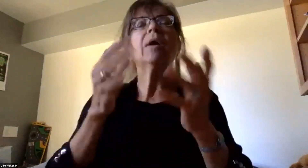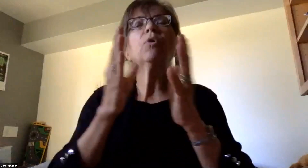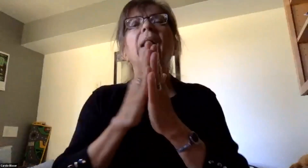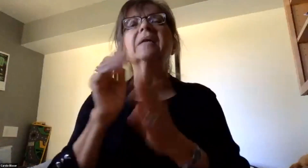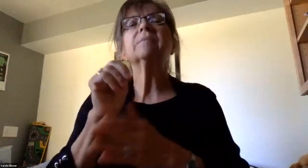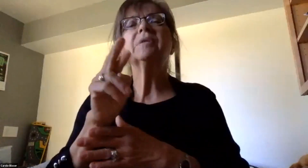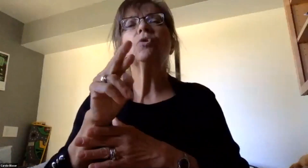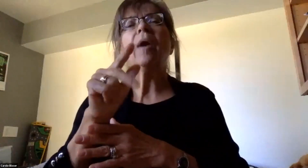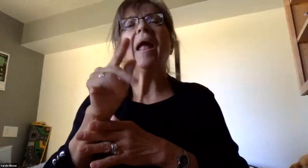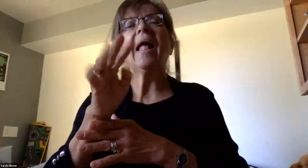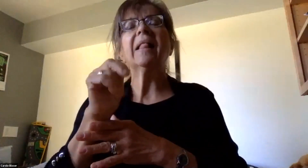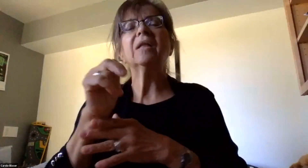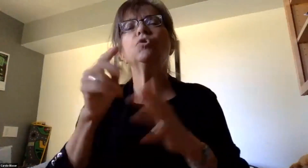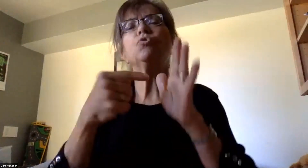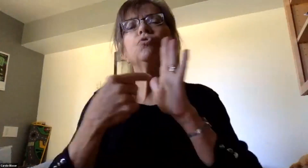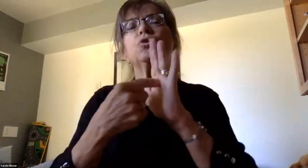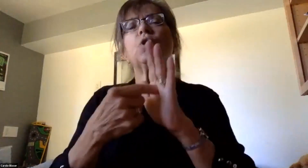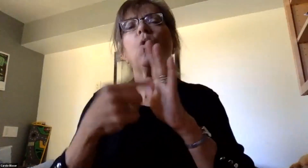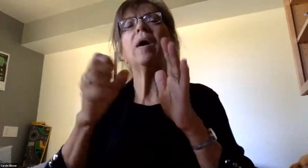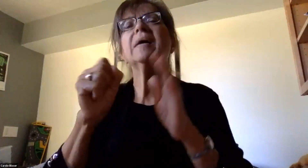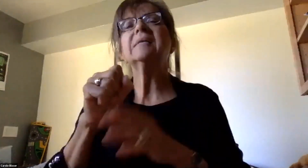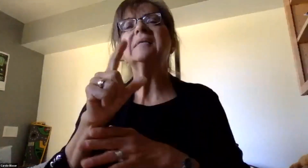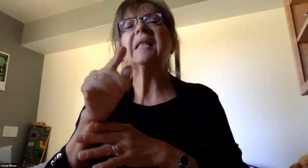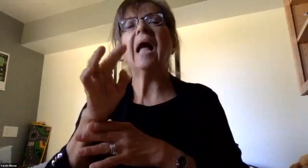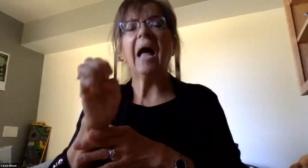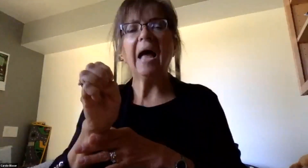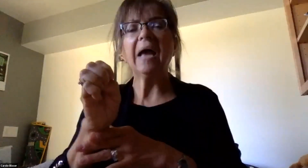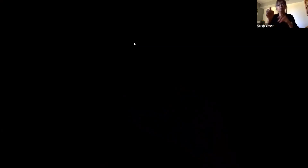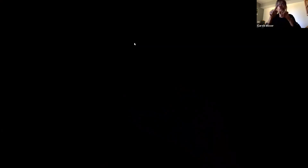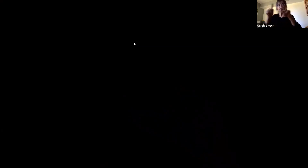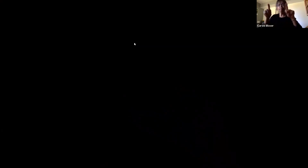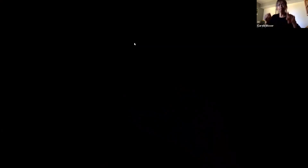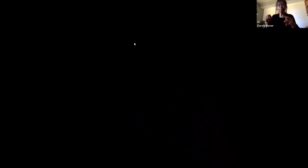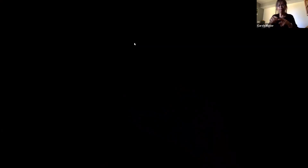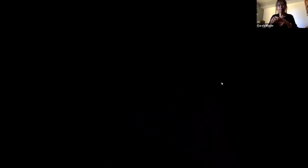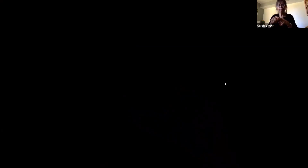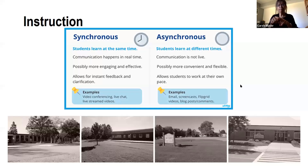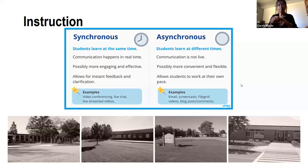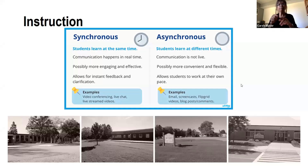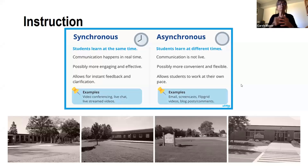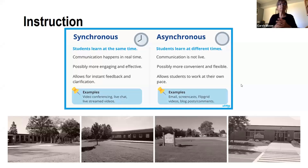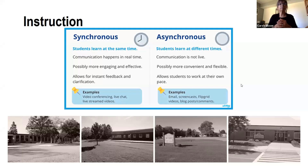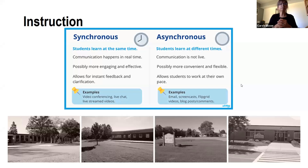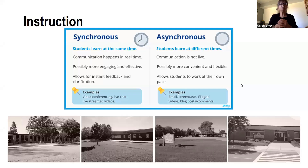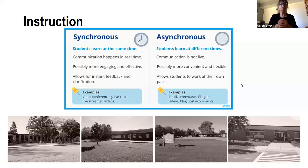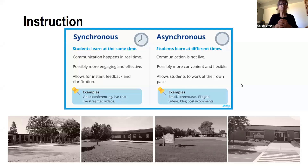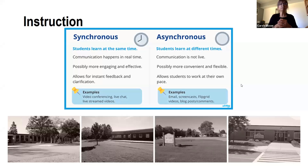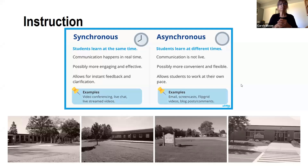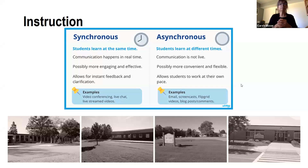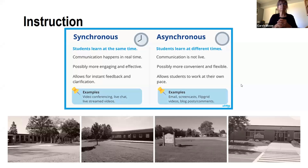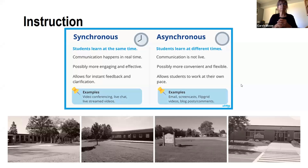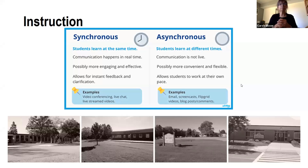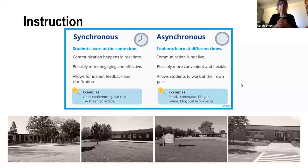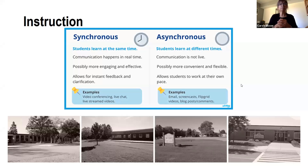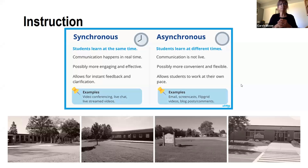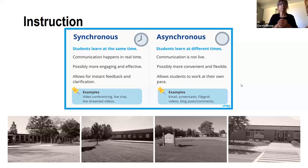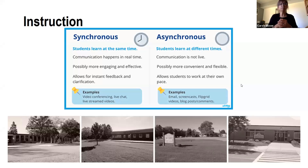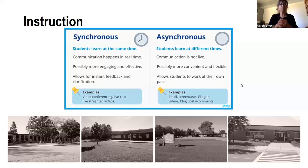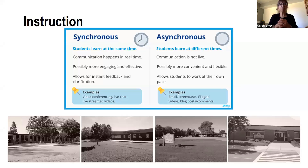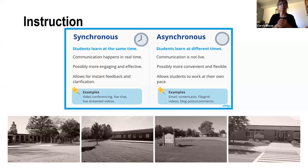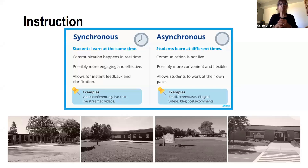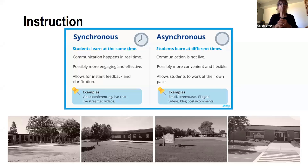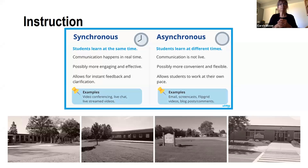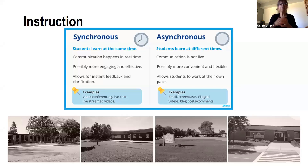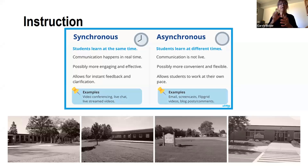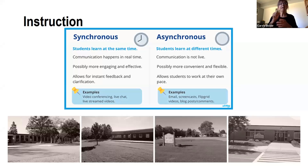because this will impact all of our students in some capacity. So synchronous learning occurs